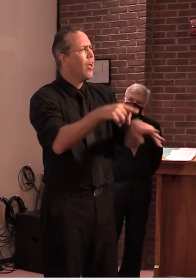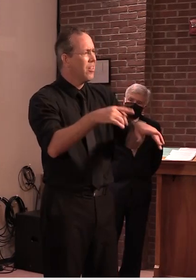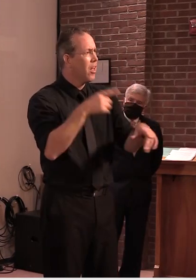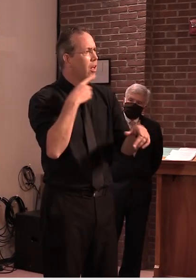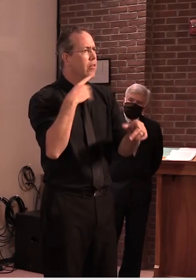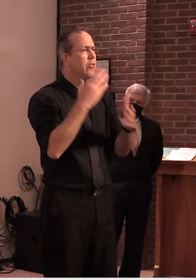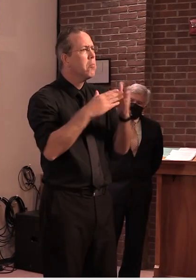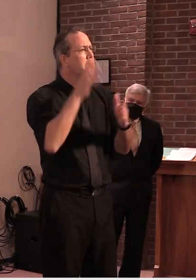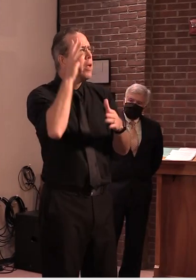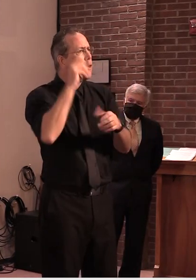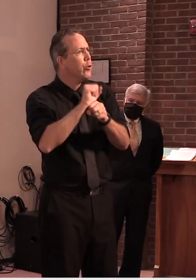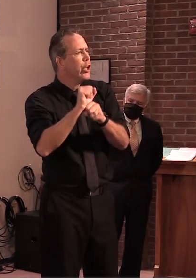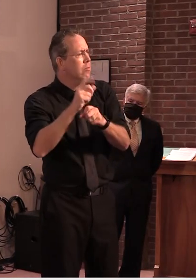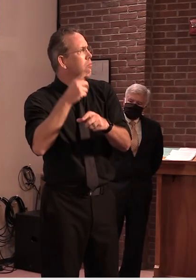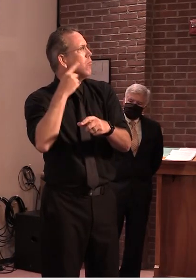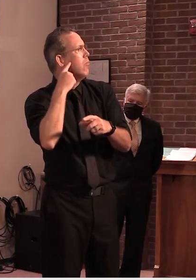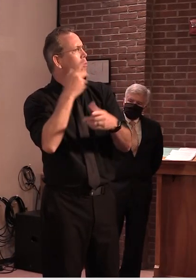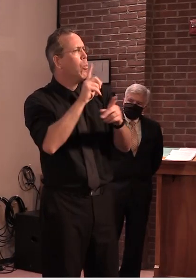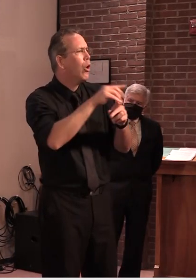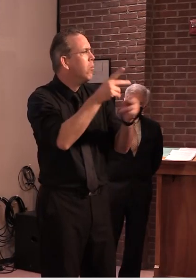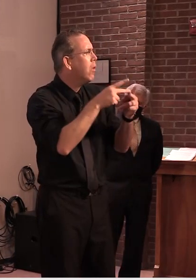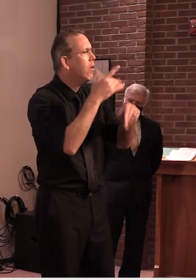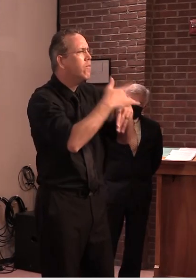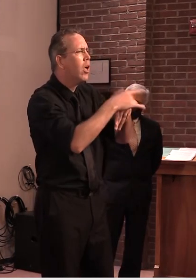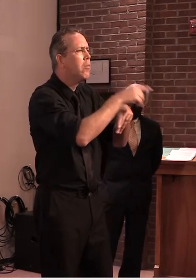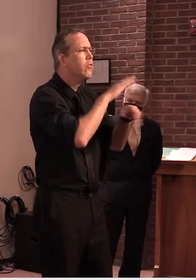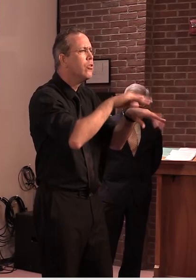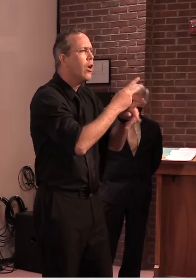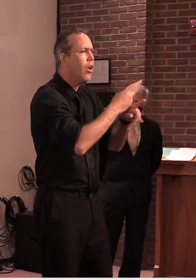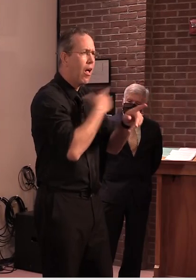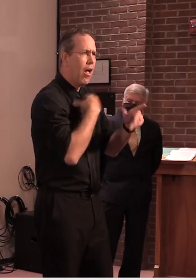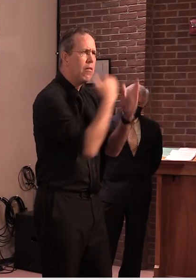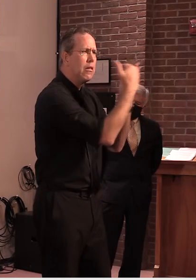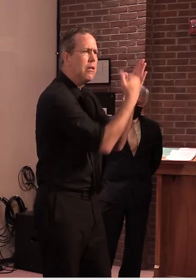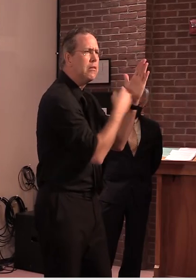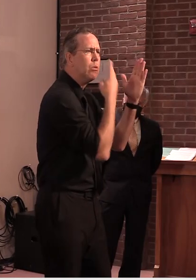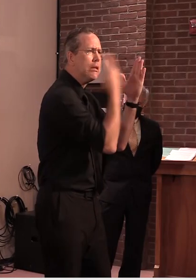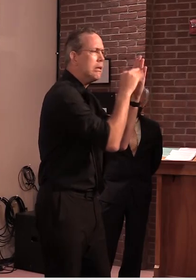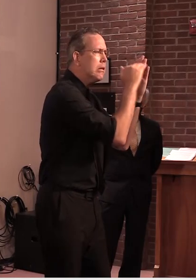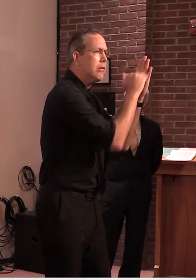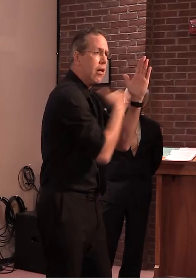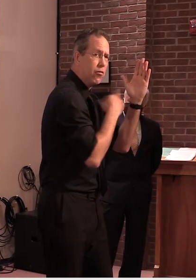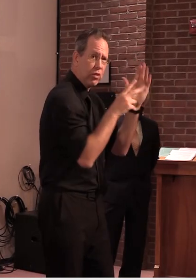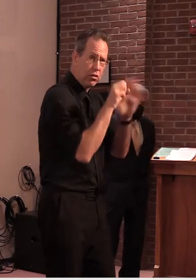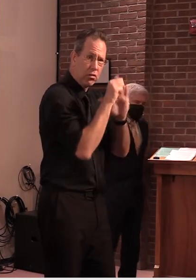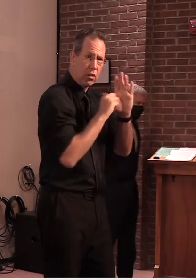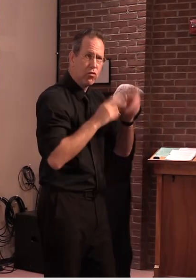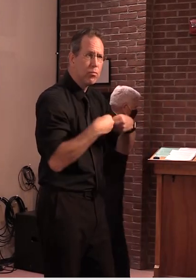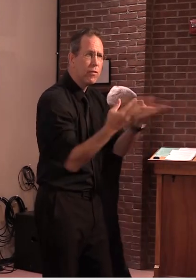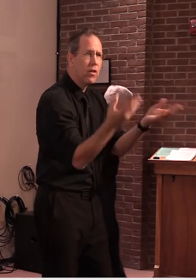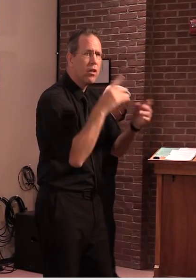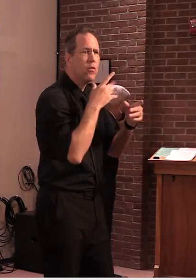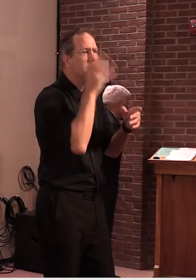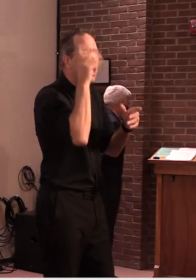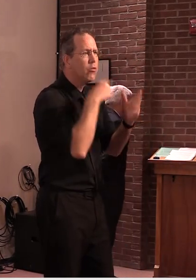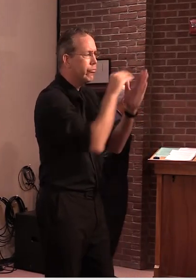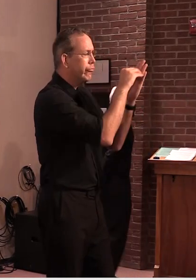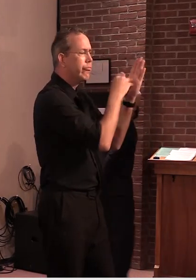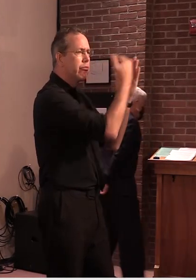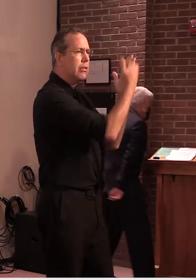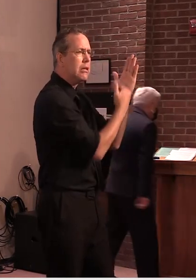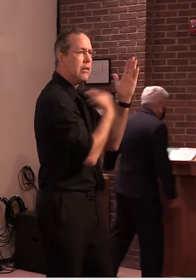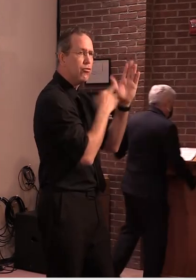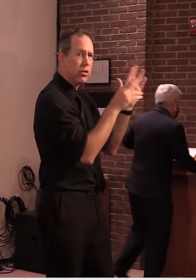Well, I think, you know, it is the child care issue that I identified. I think, you know, is on everyone's mind right now. It's significant issue.